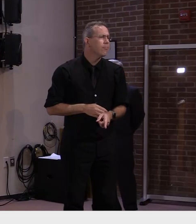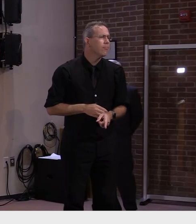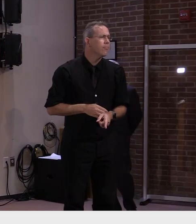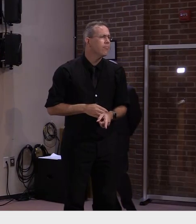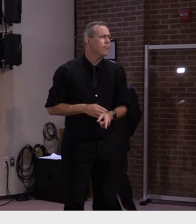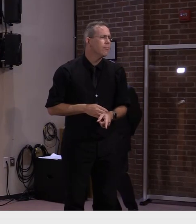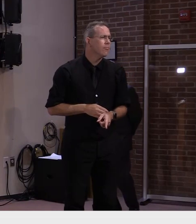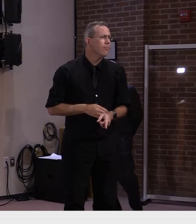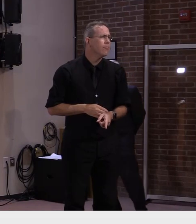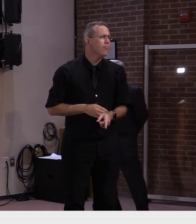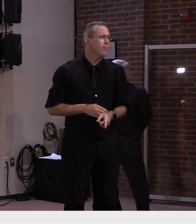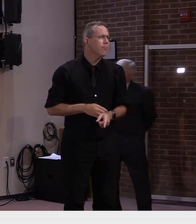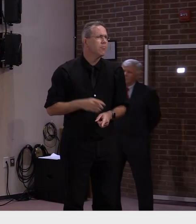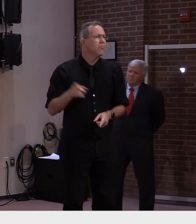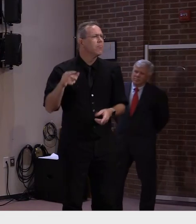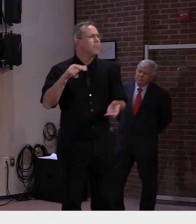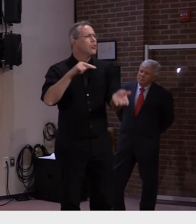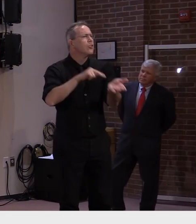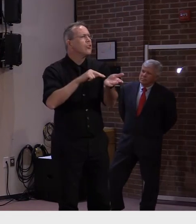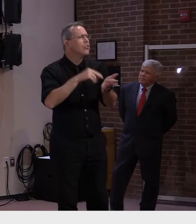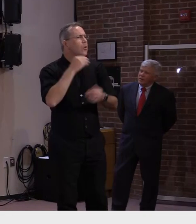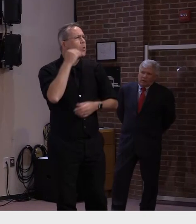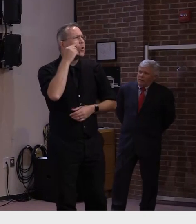vaccinated, anything like that?